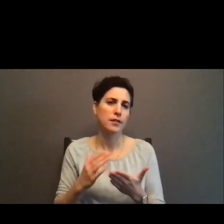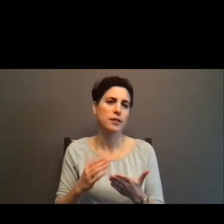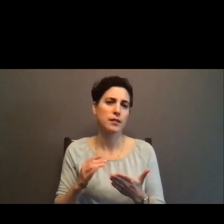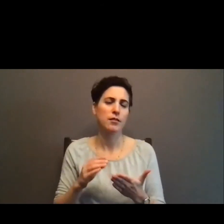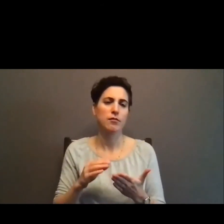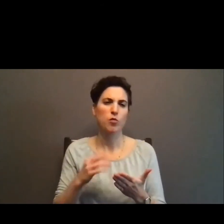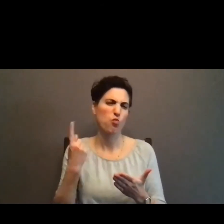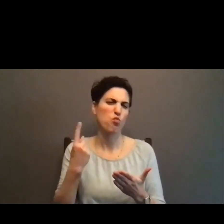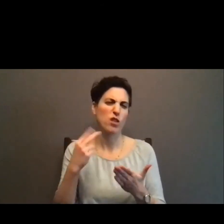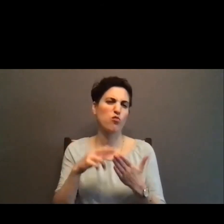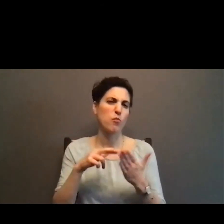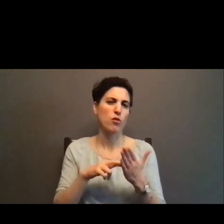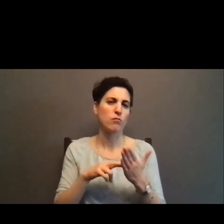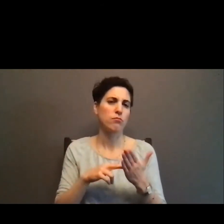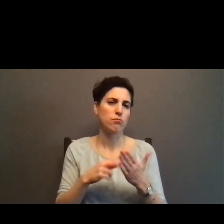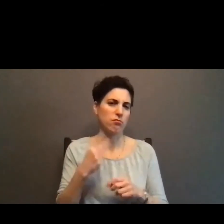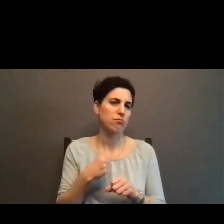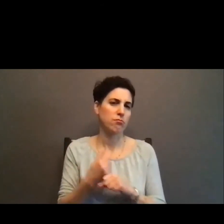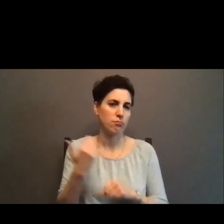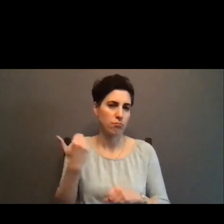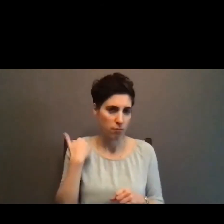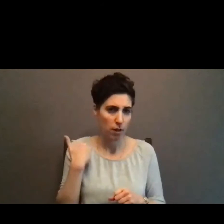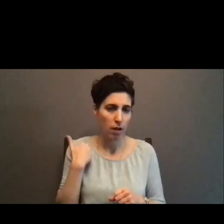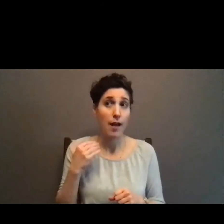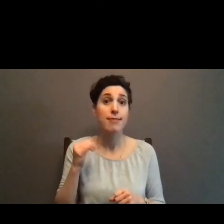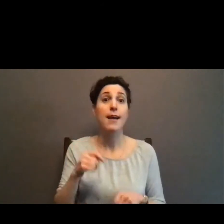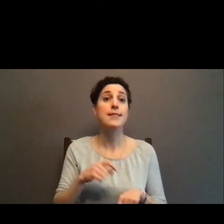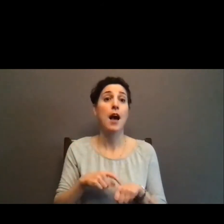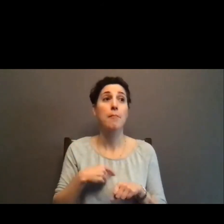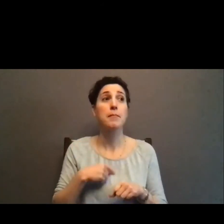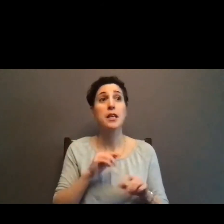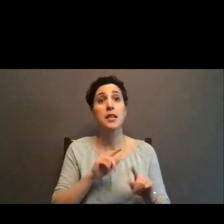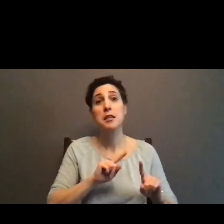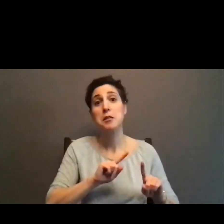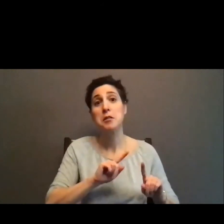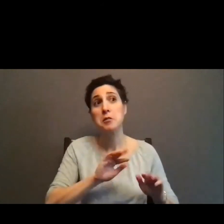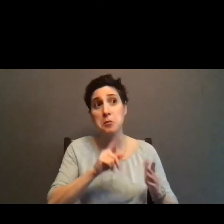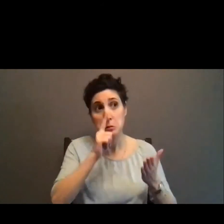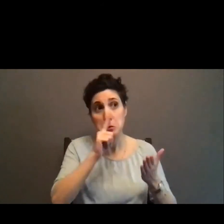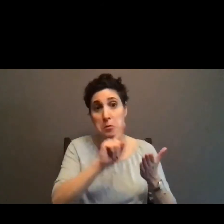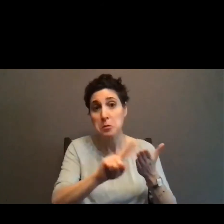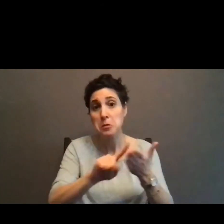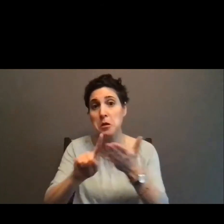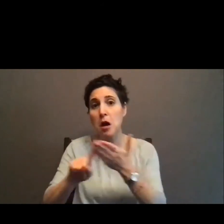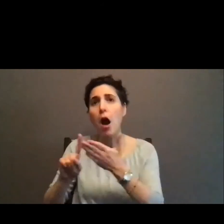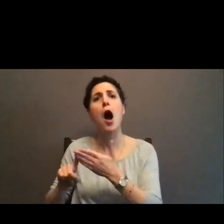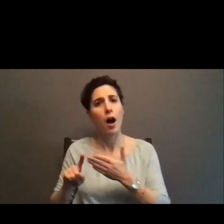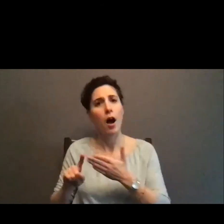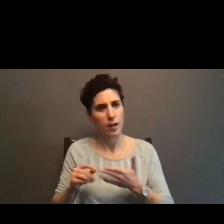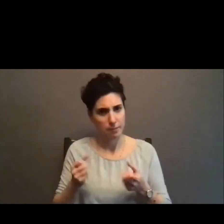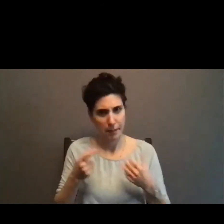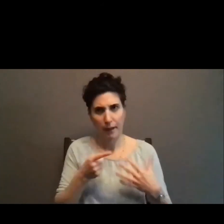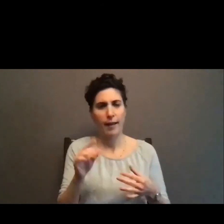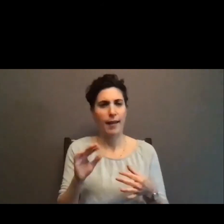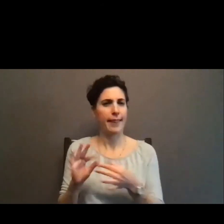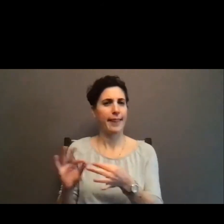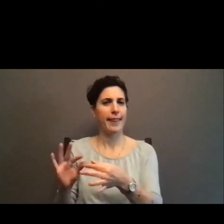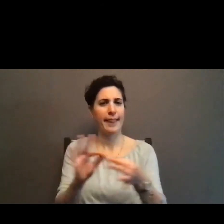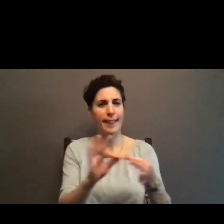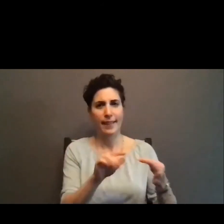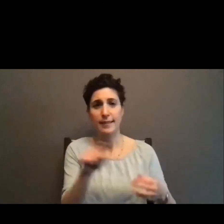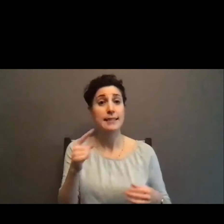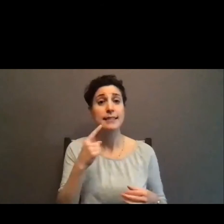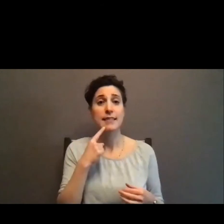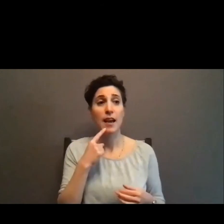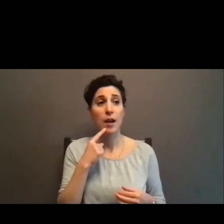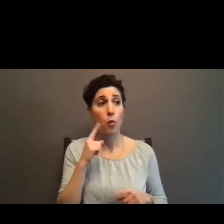and that was when it first started coming up, and people were just talking about how when they first came into the art sector they,